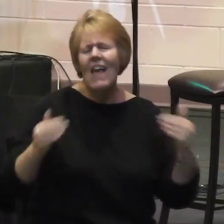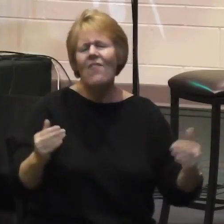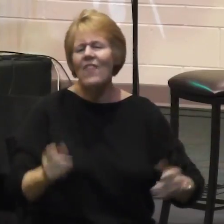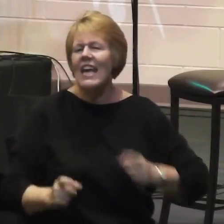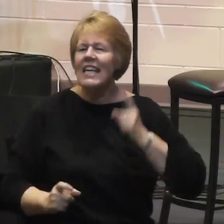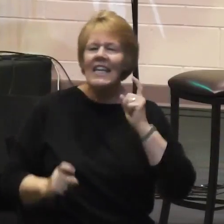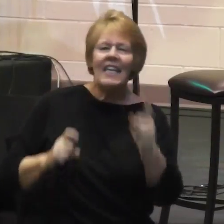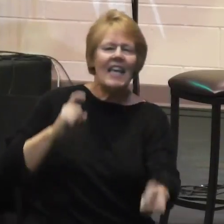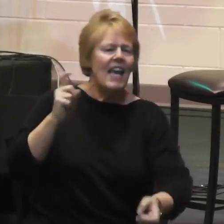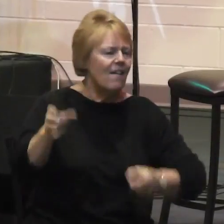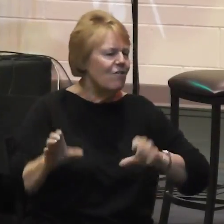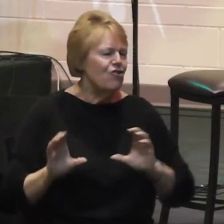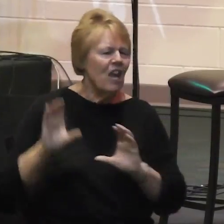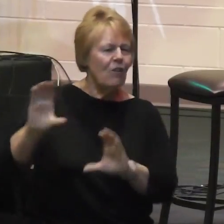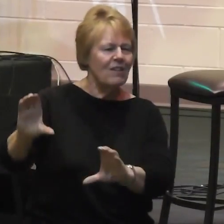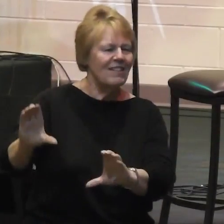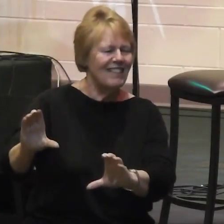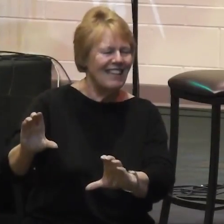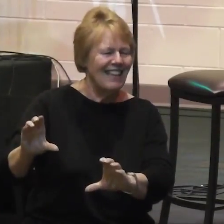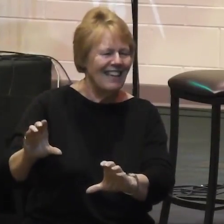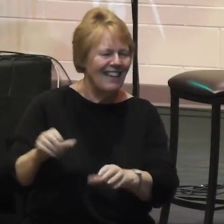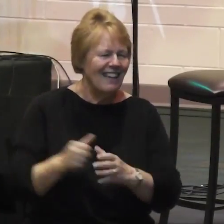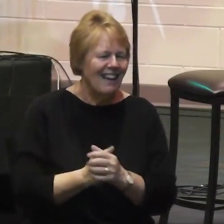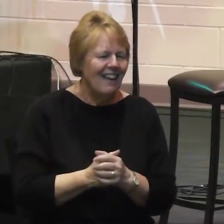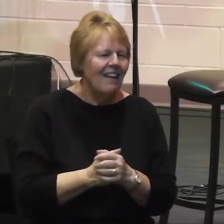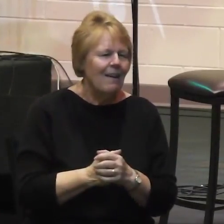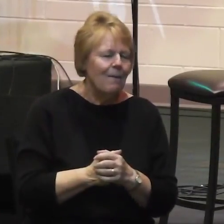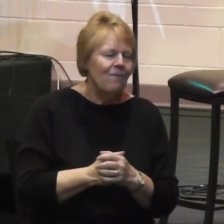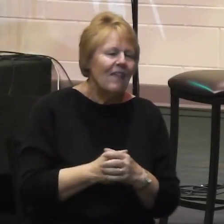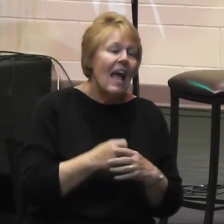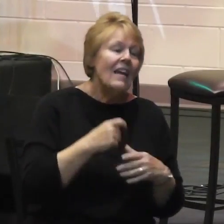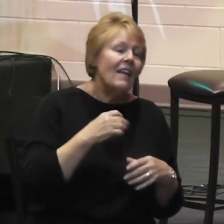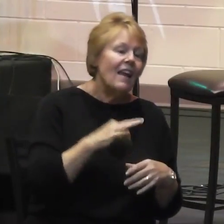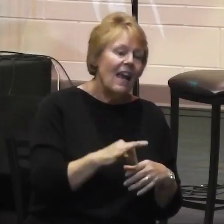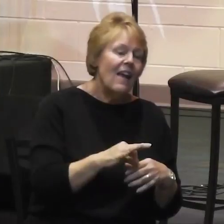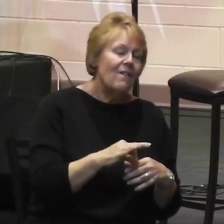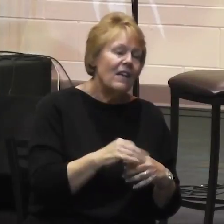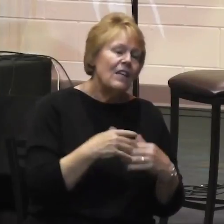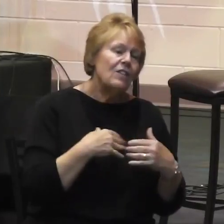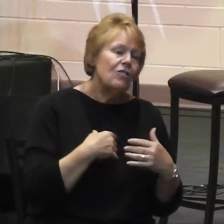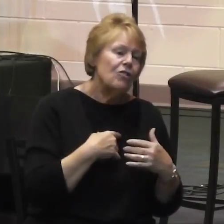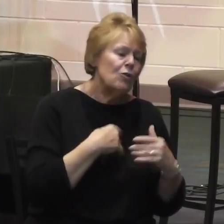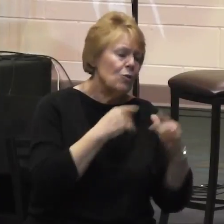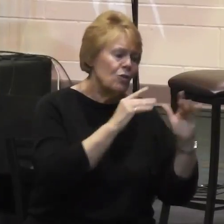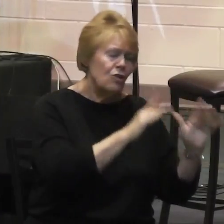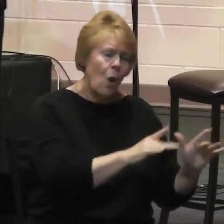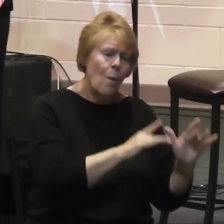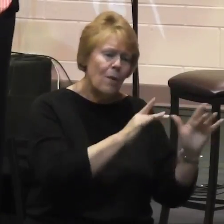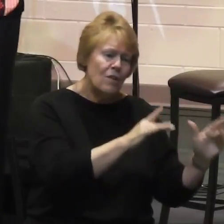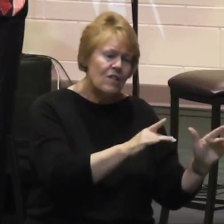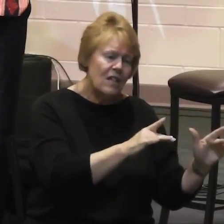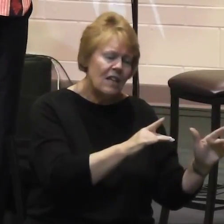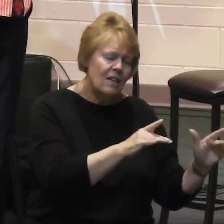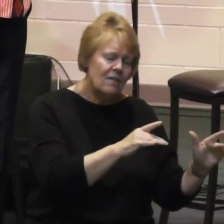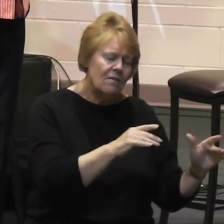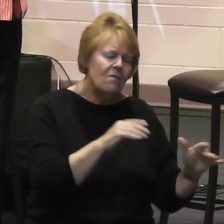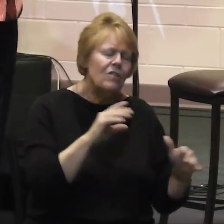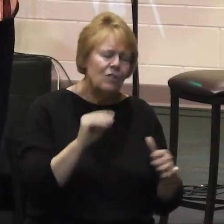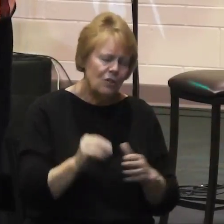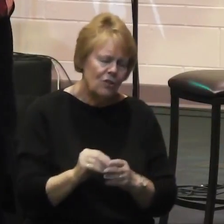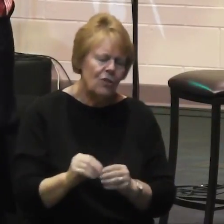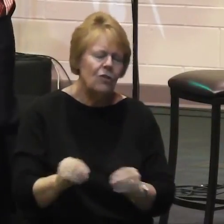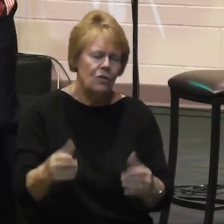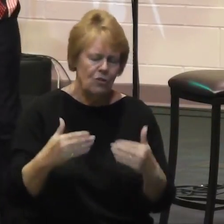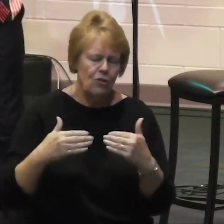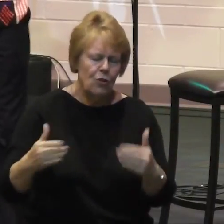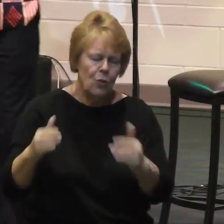If it is to lead, do it diligently. If it is to show mercy, do it cheerfully. Shall we